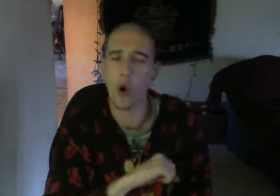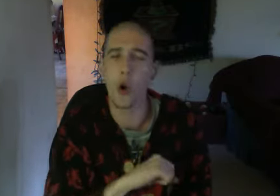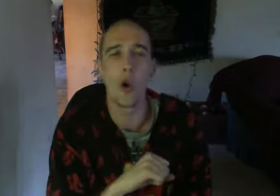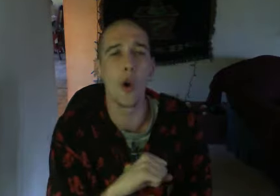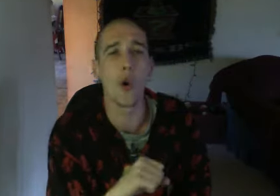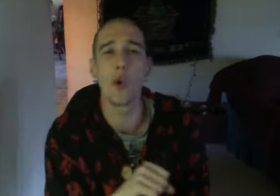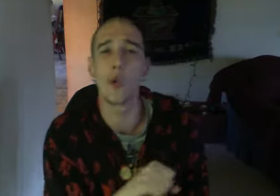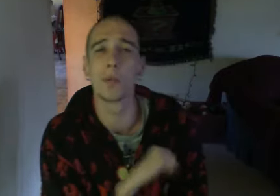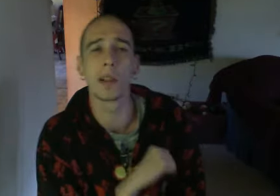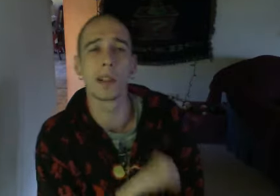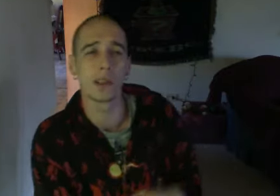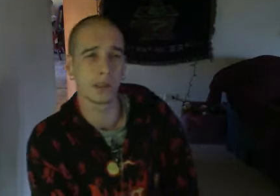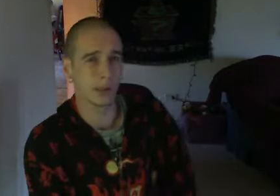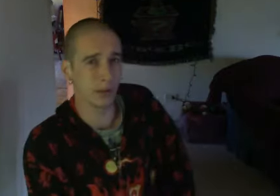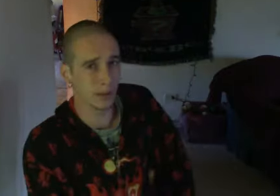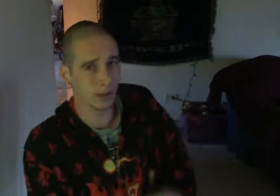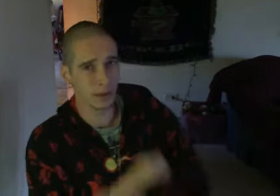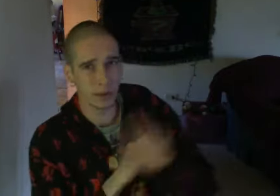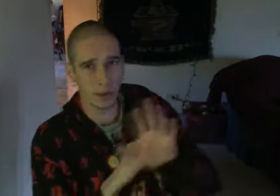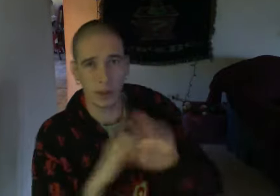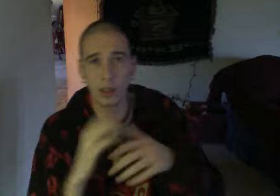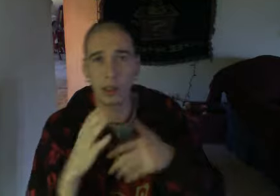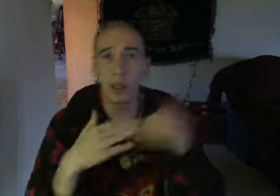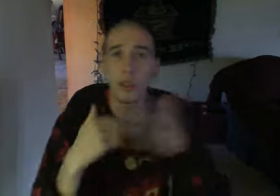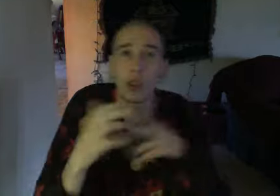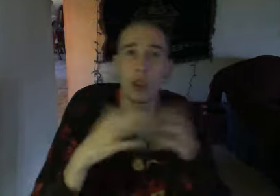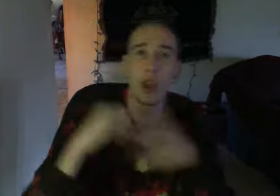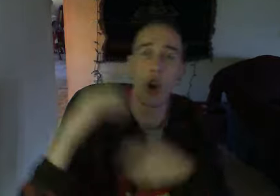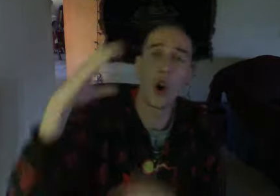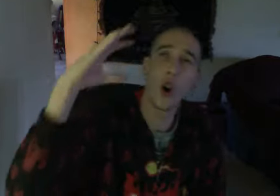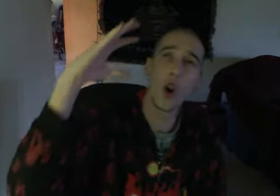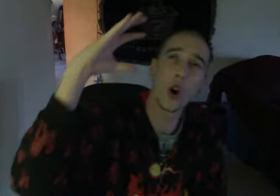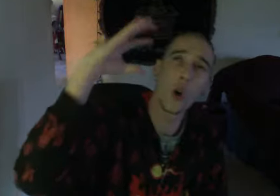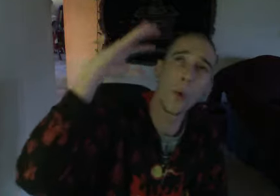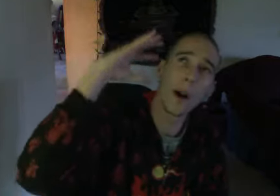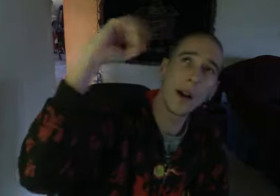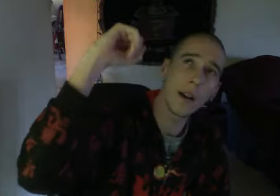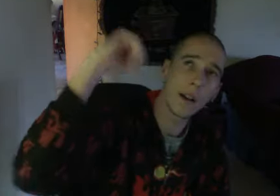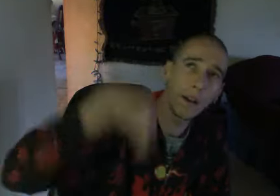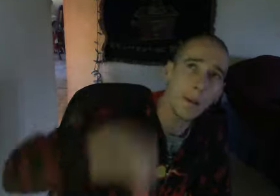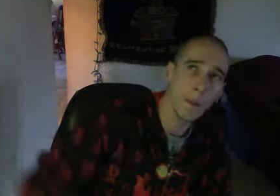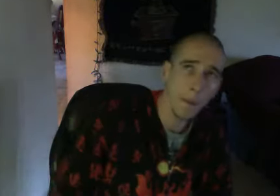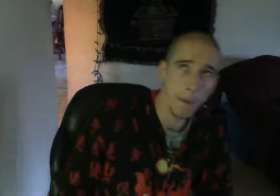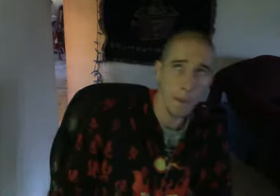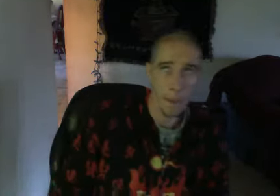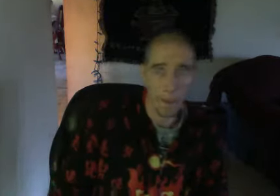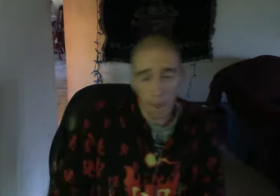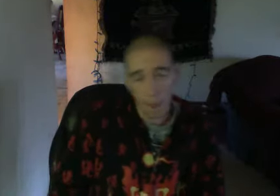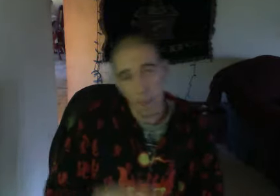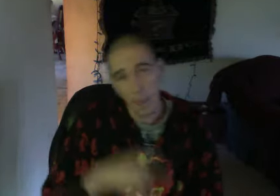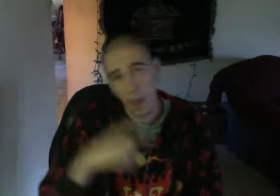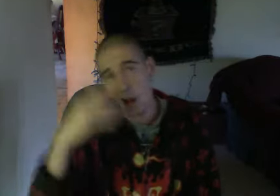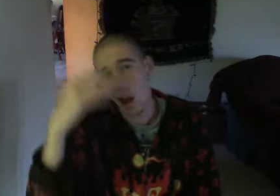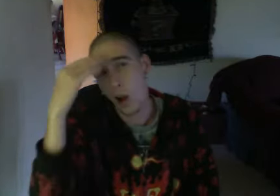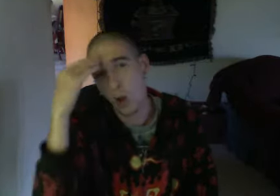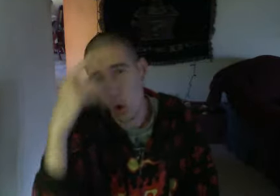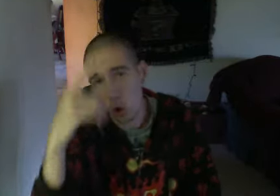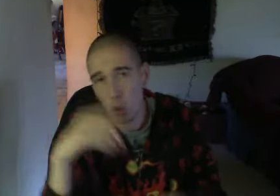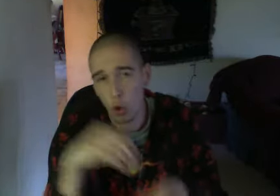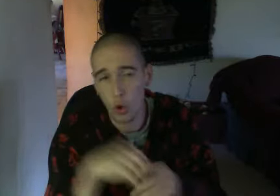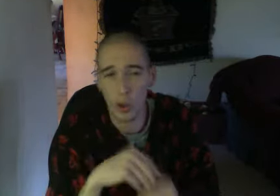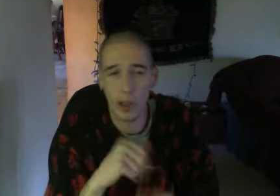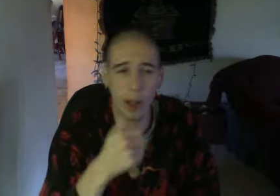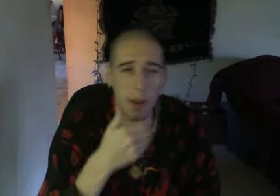more and more of you, darling I'm not going away I'm not away I'm not